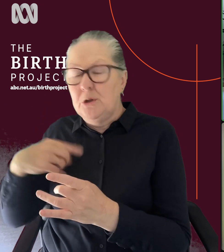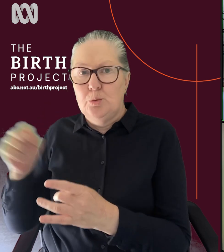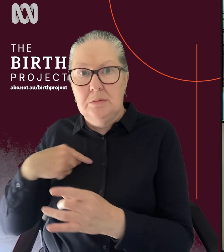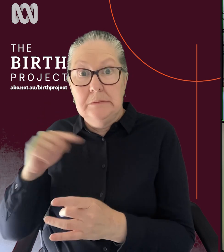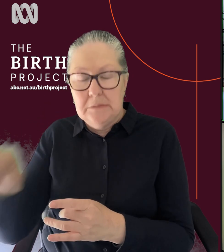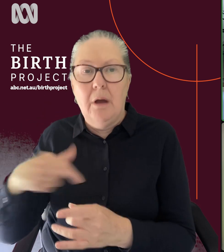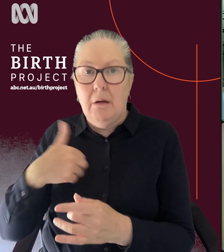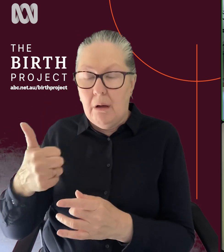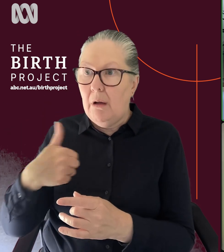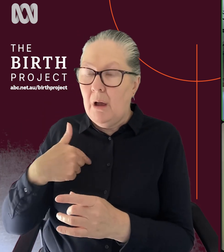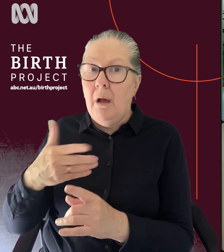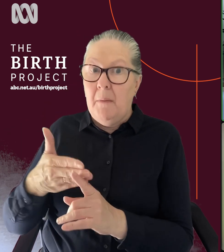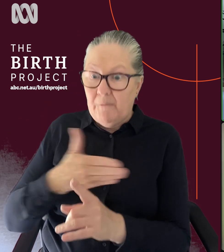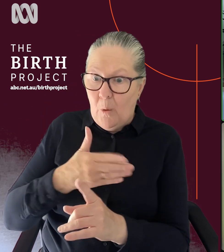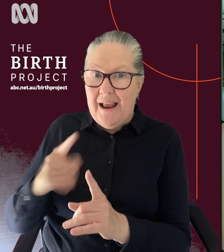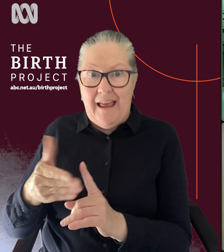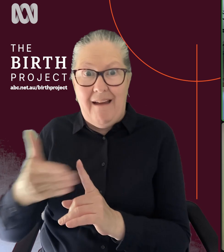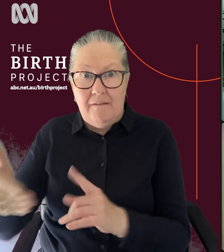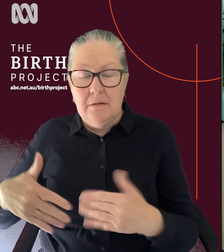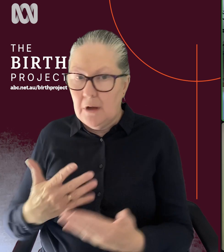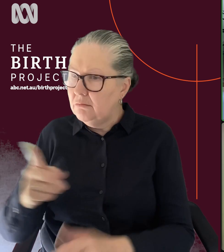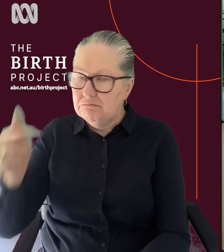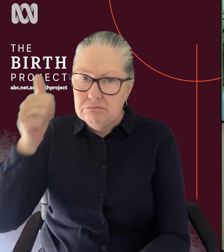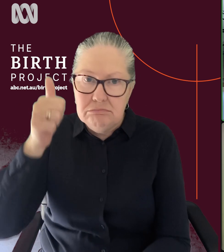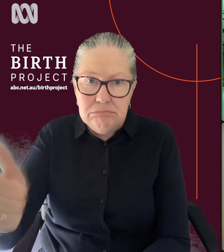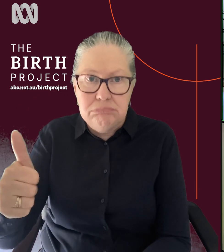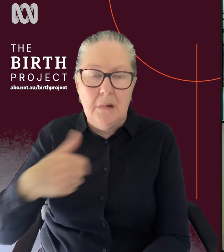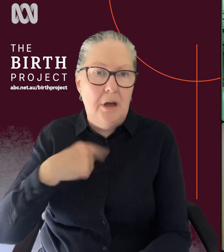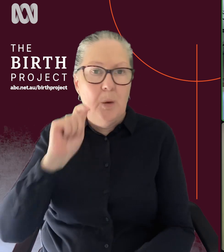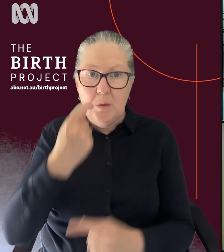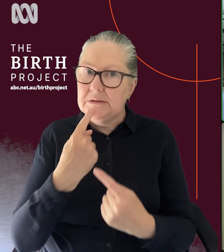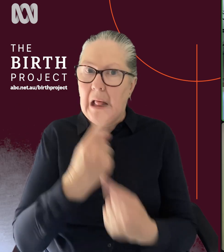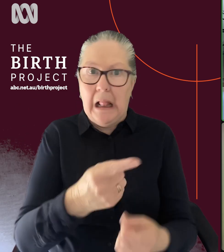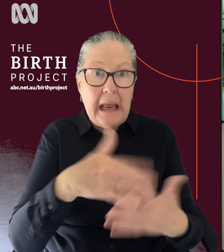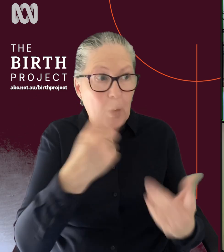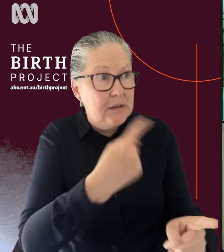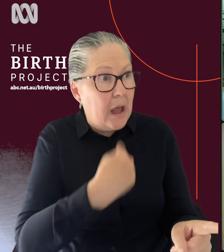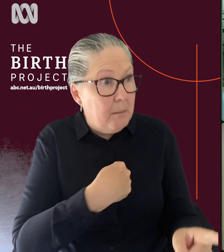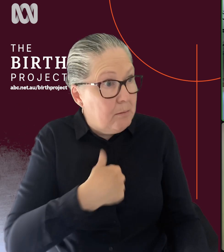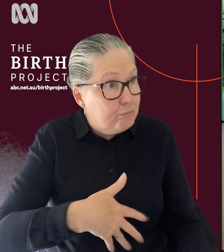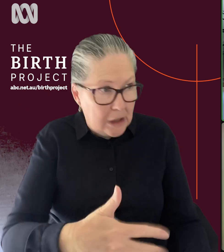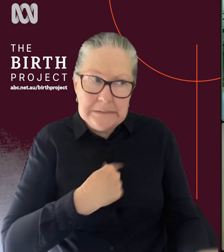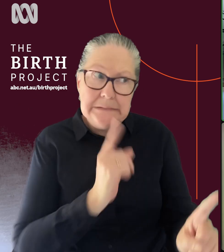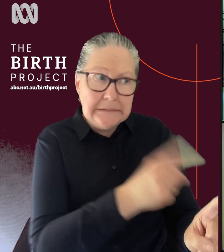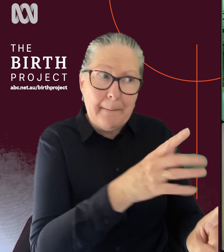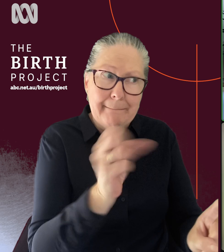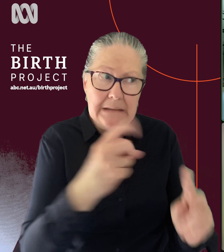and it was incredibly beneficial. And it's the first thing I tell anyone now when they tell me I'm pregnant, it's one of the first things I'll tell them.